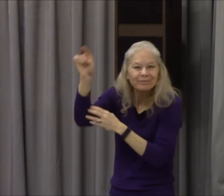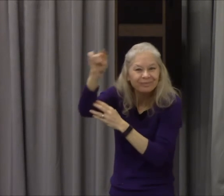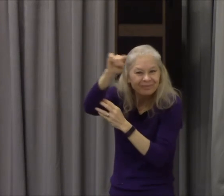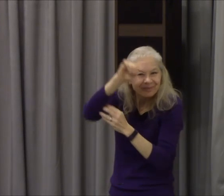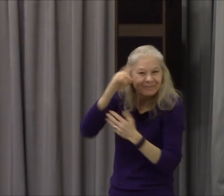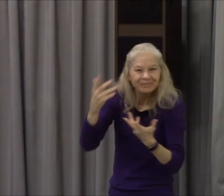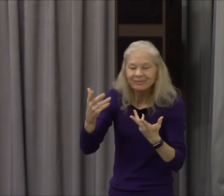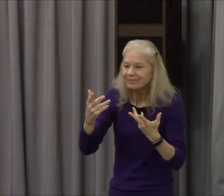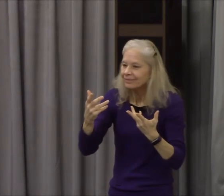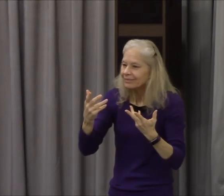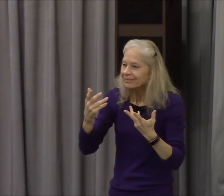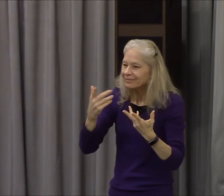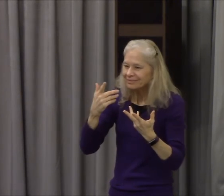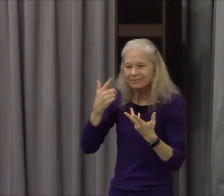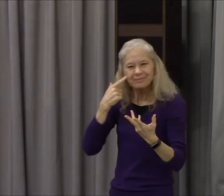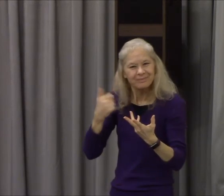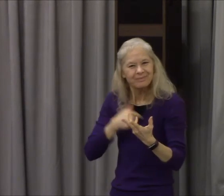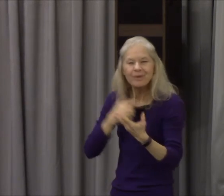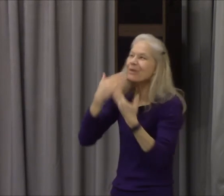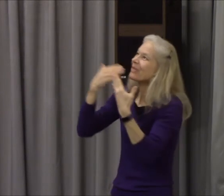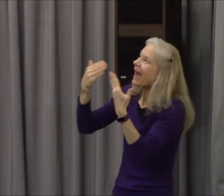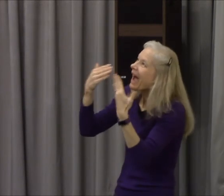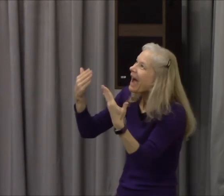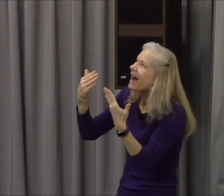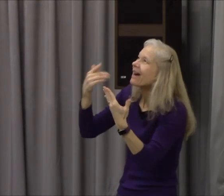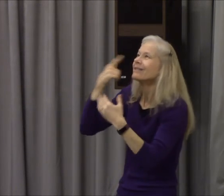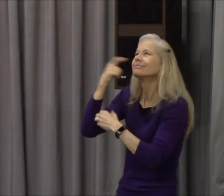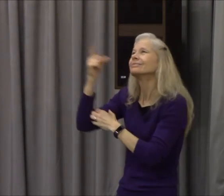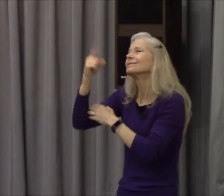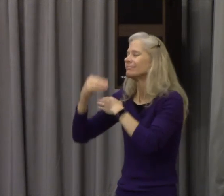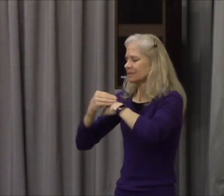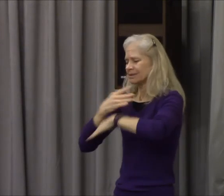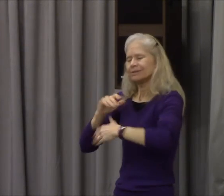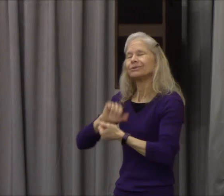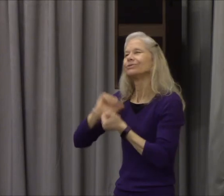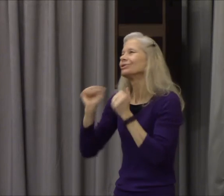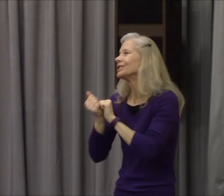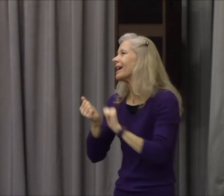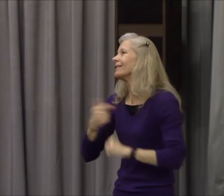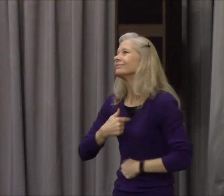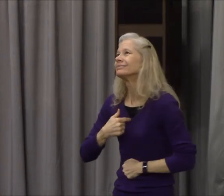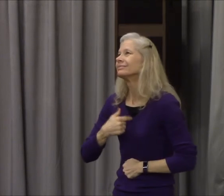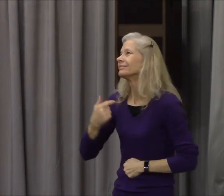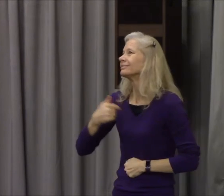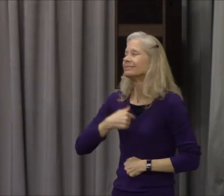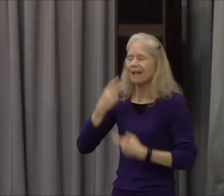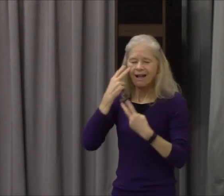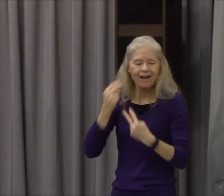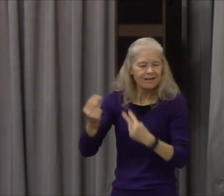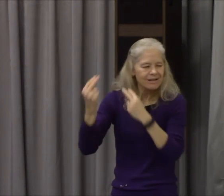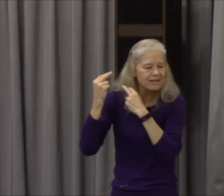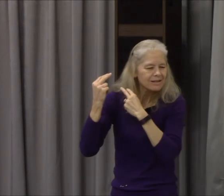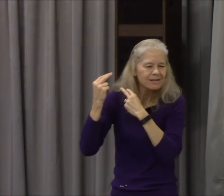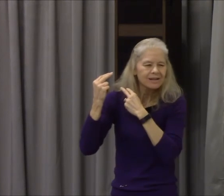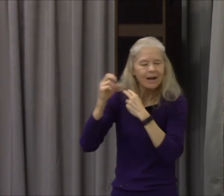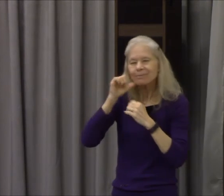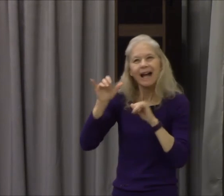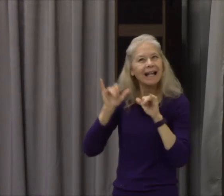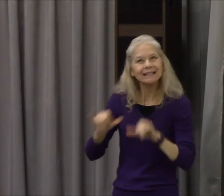and meet with him thanks be to God which will give us the victory through our Lord Jesus Christ all the meetings